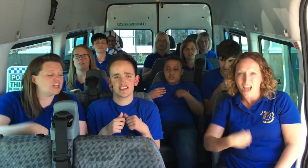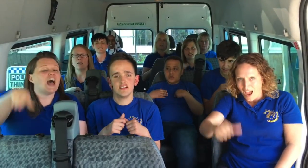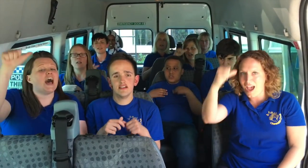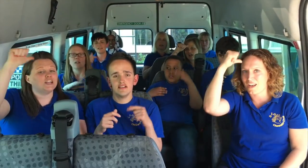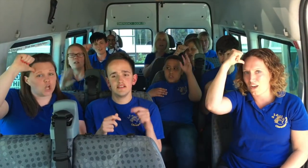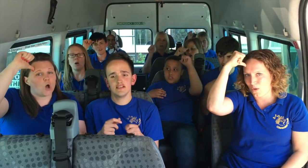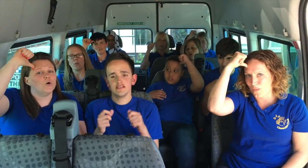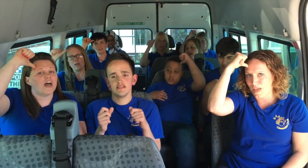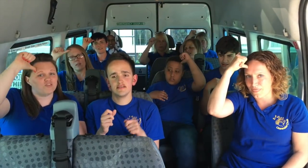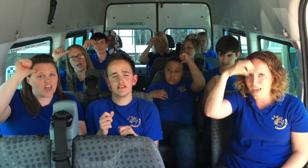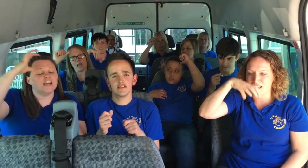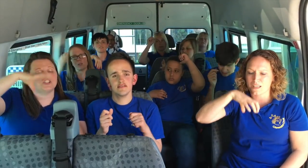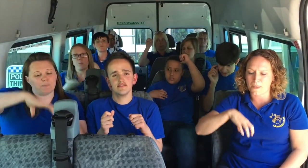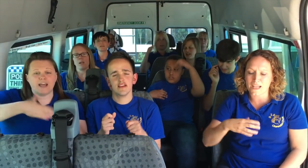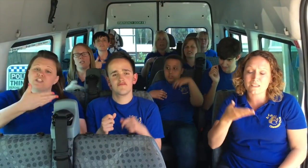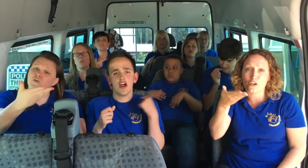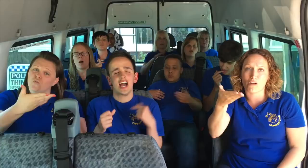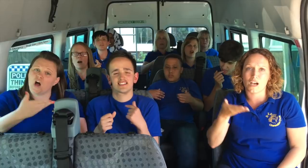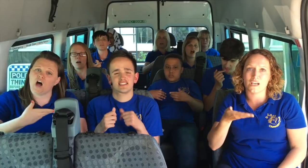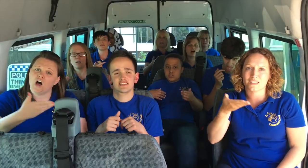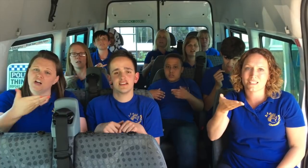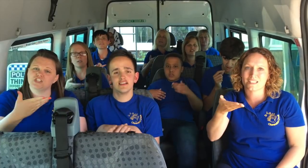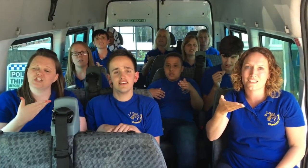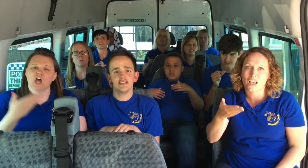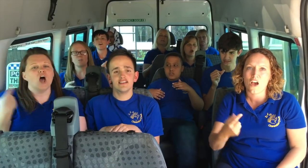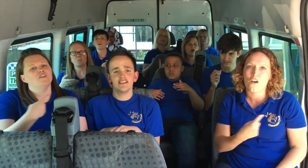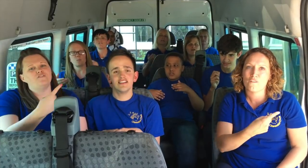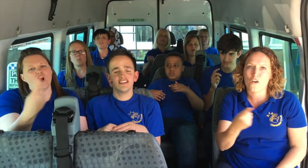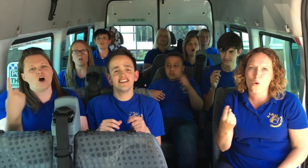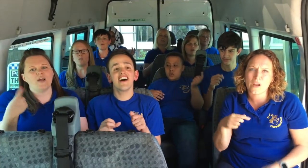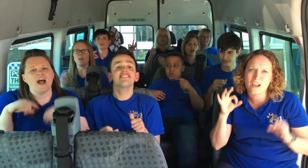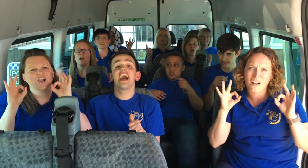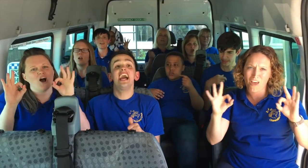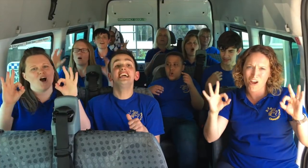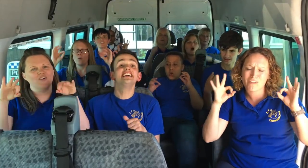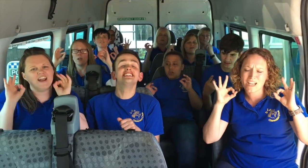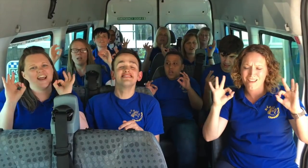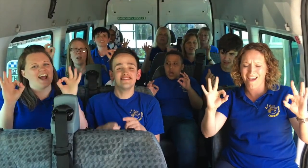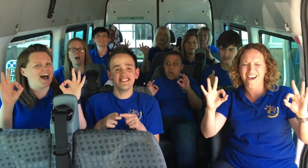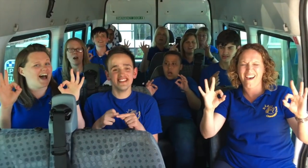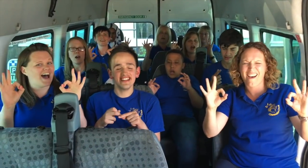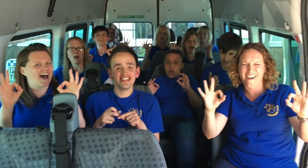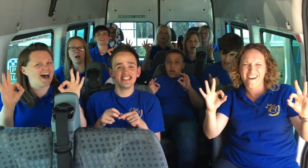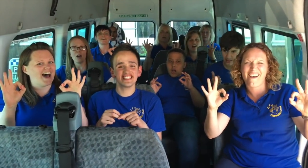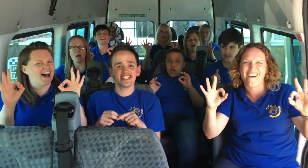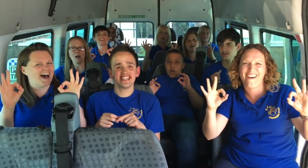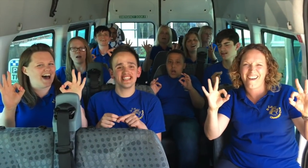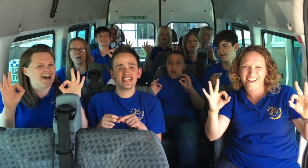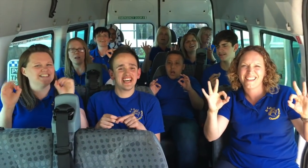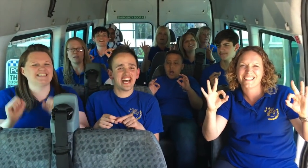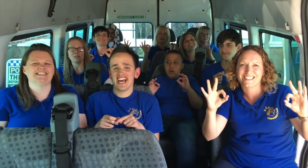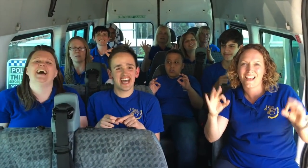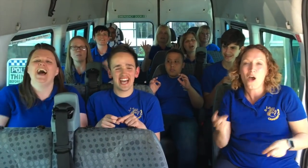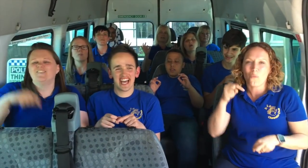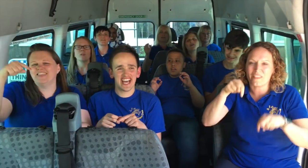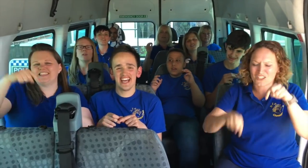I know that there's a place for us Hold the authority at all And the